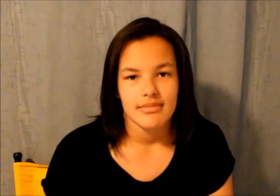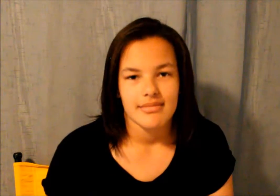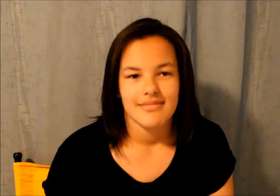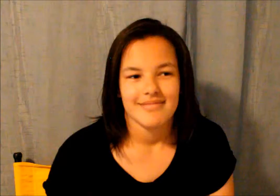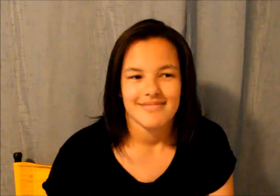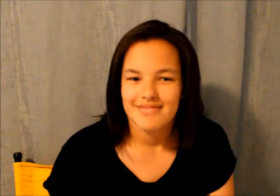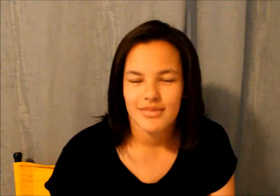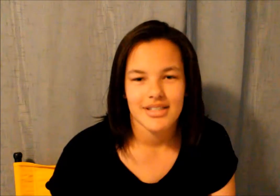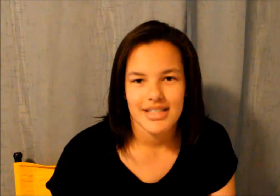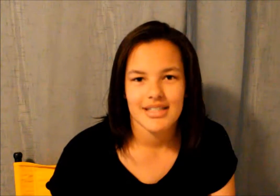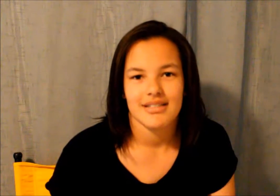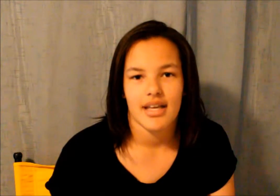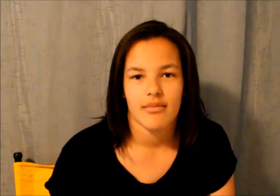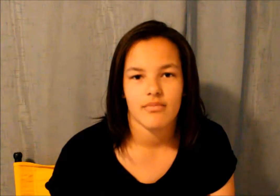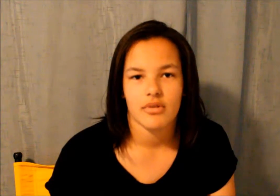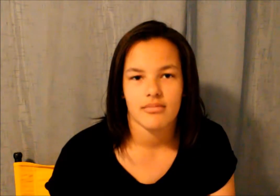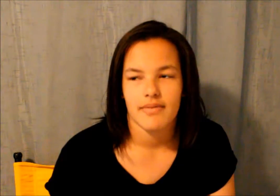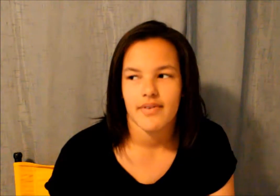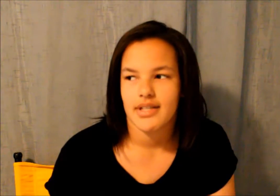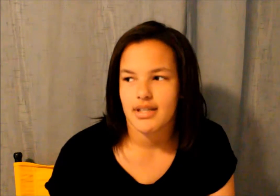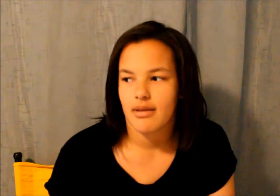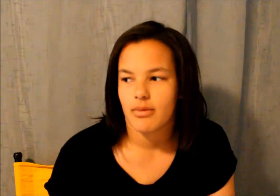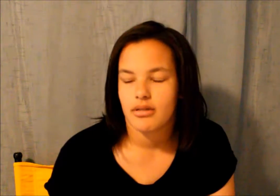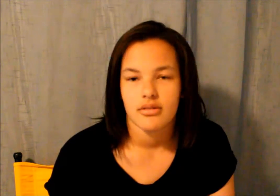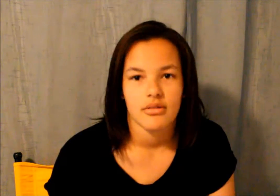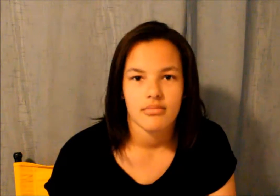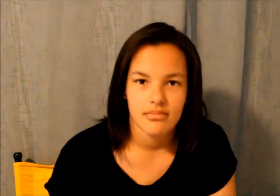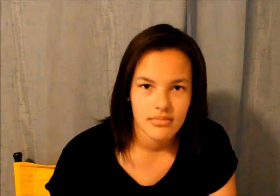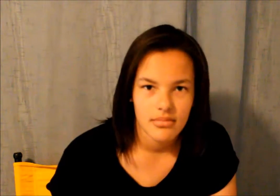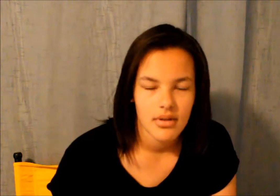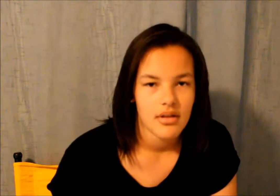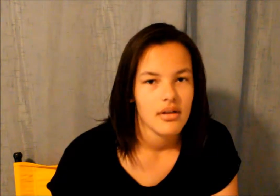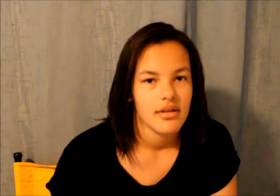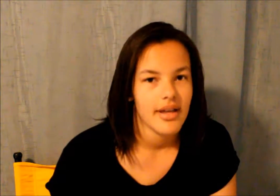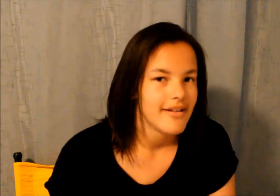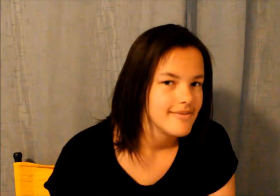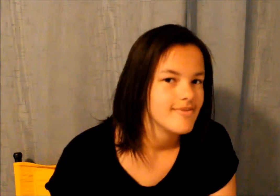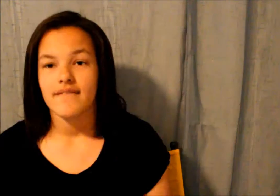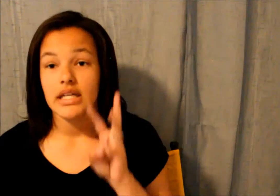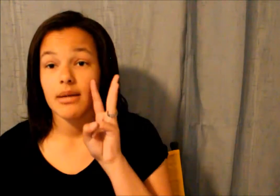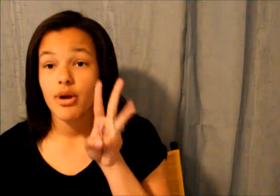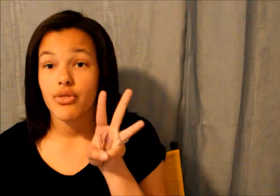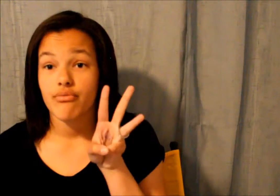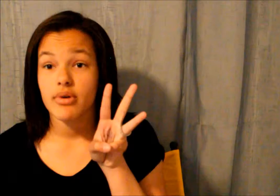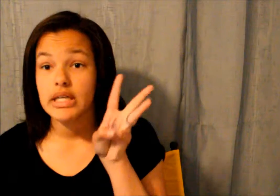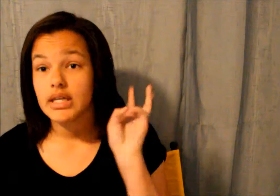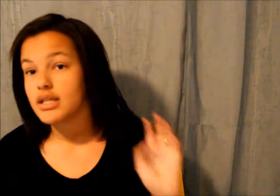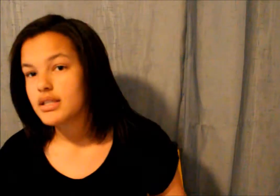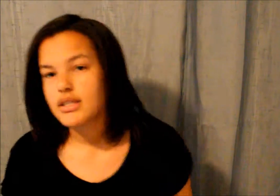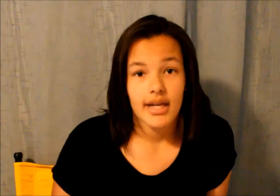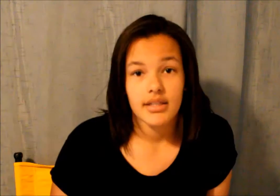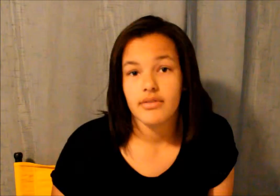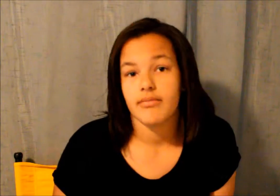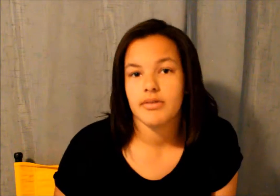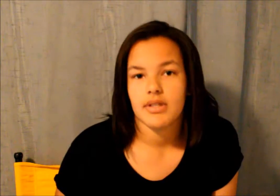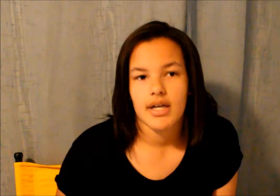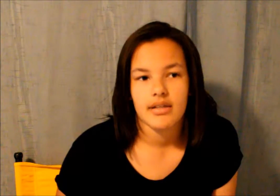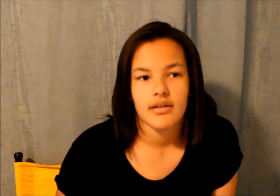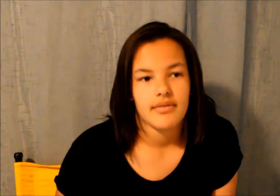well he is cam well my favorite is cameron so yeah that's number three i love music i love